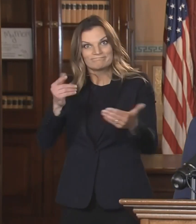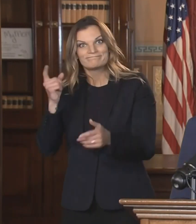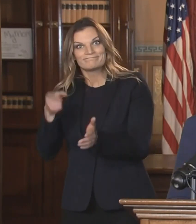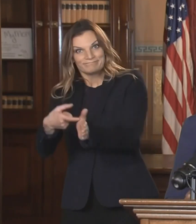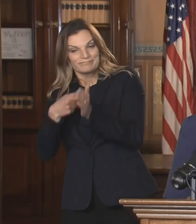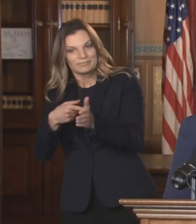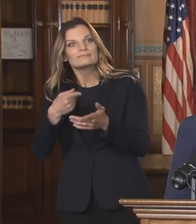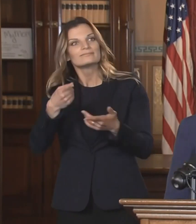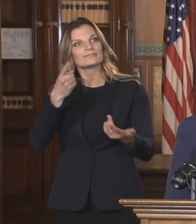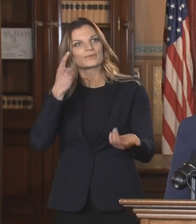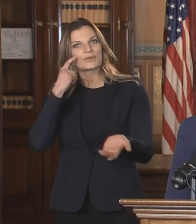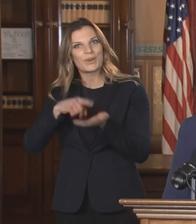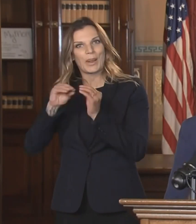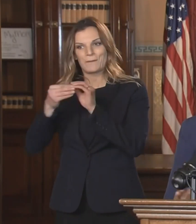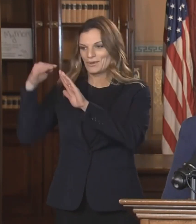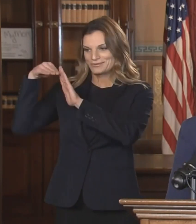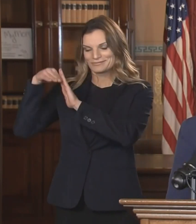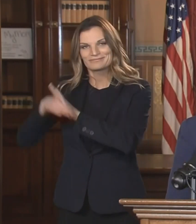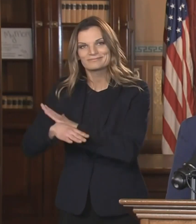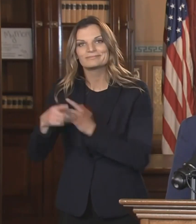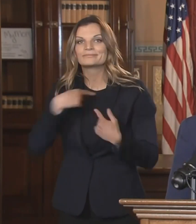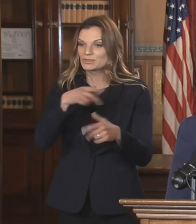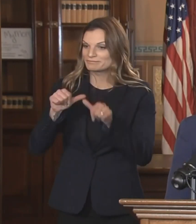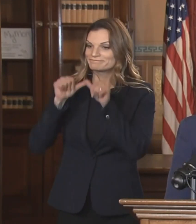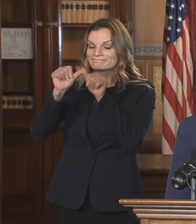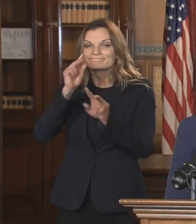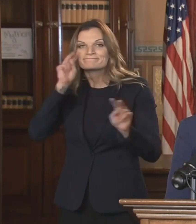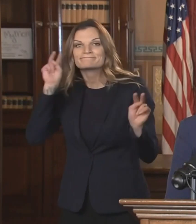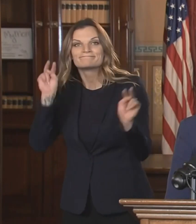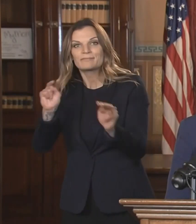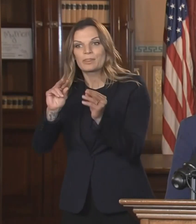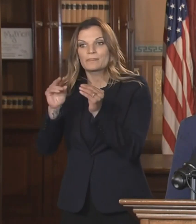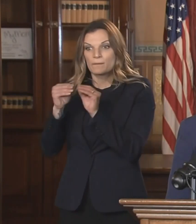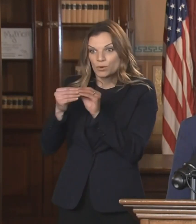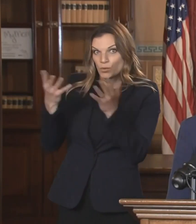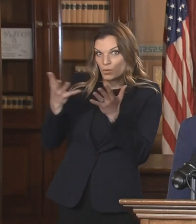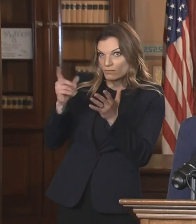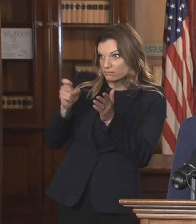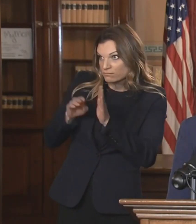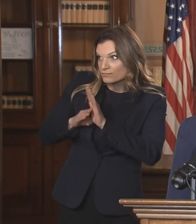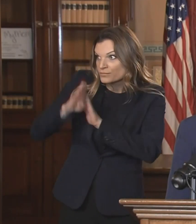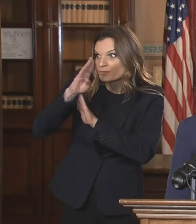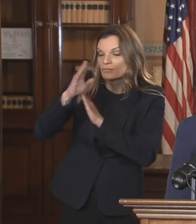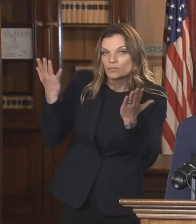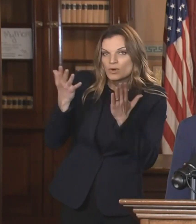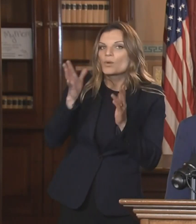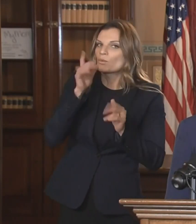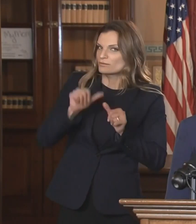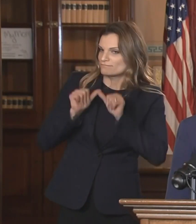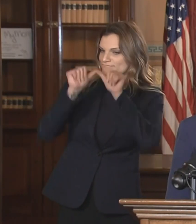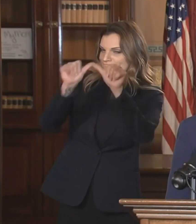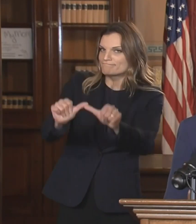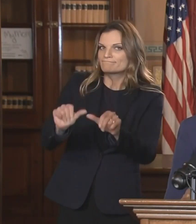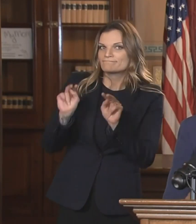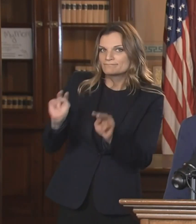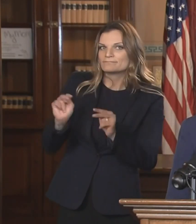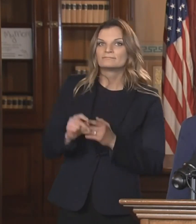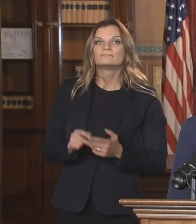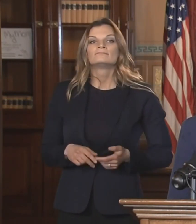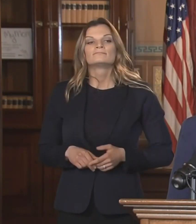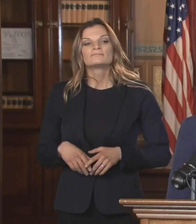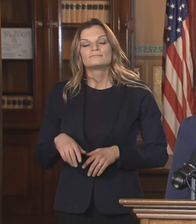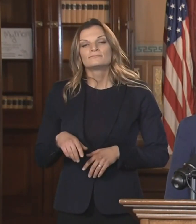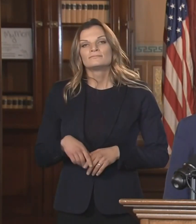We will continue to watch these trends as we have throughout the pandemic in case rates and test positivity. And especially looking for those